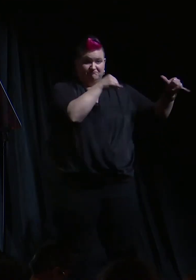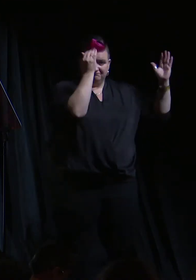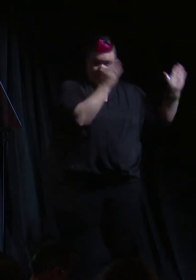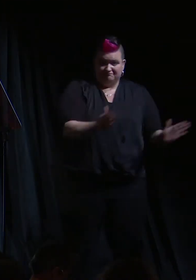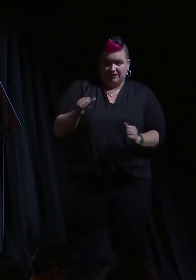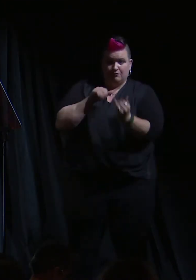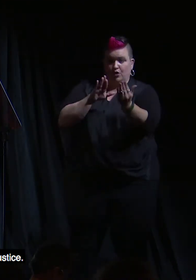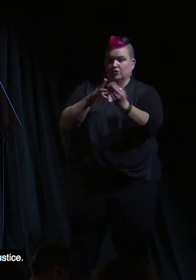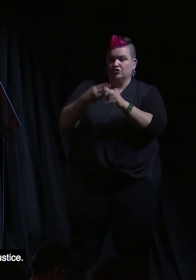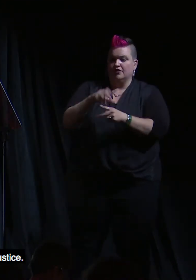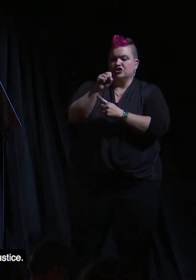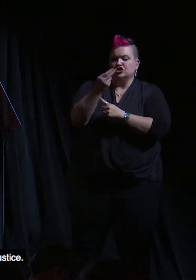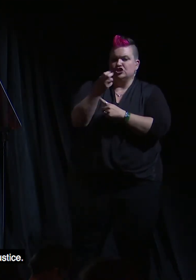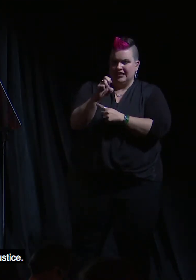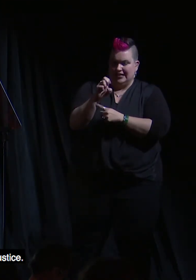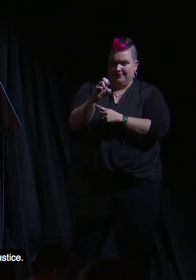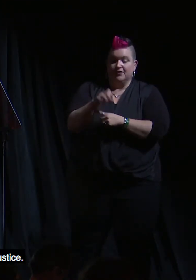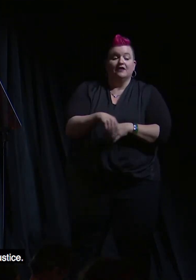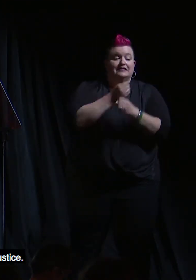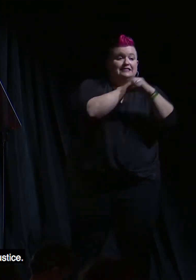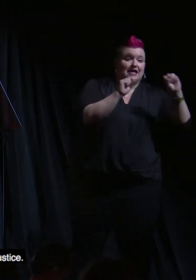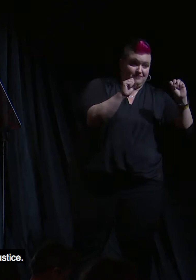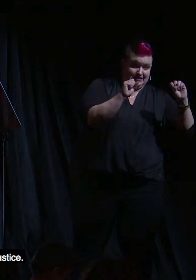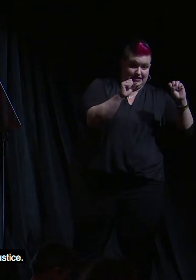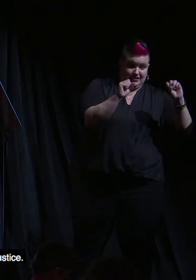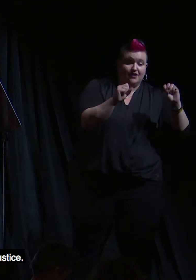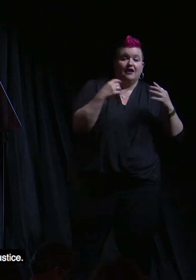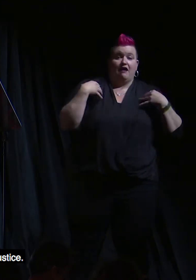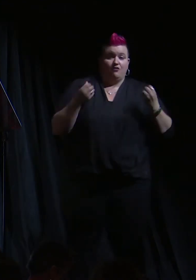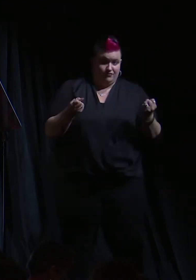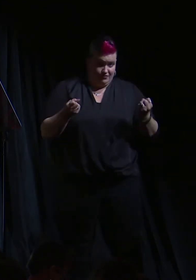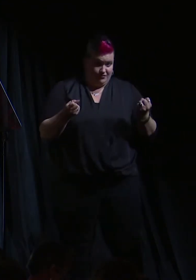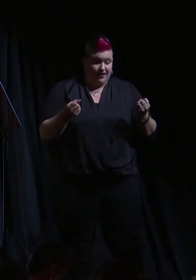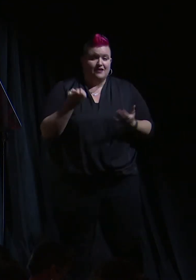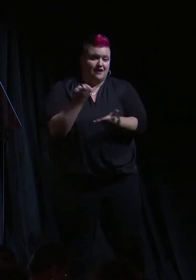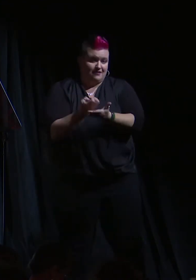a SHE initiative. Safety, Health, and Economic Justice.